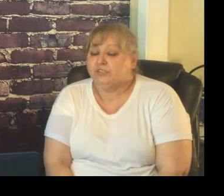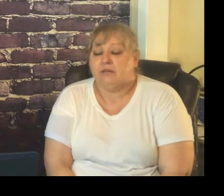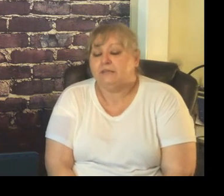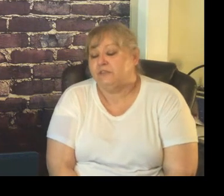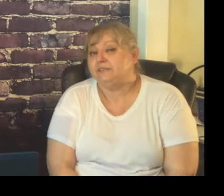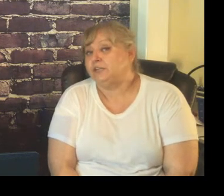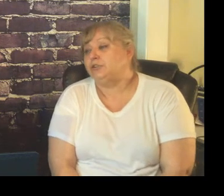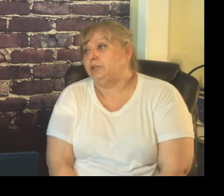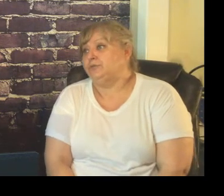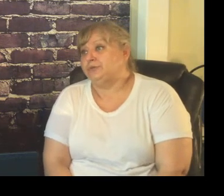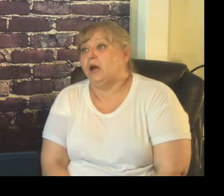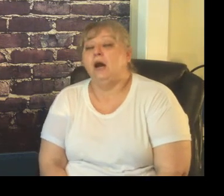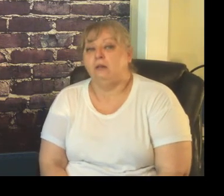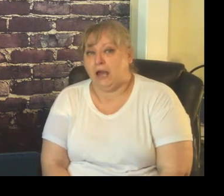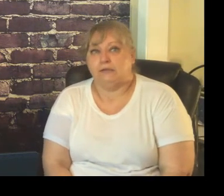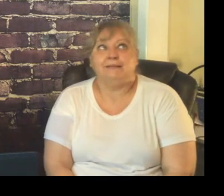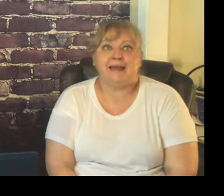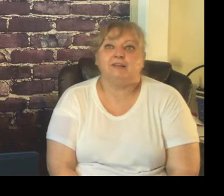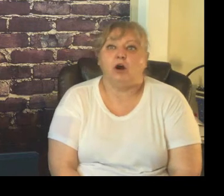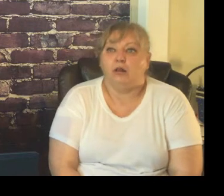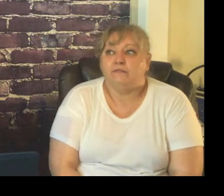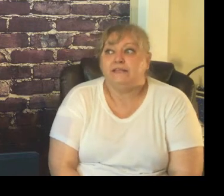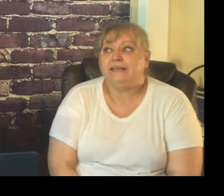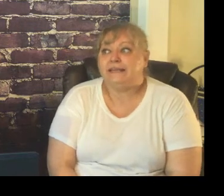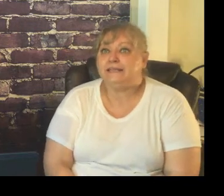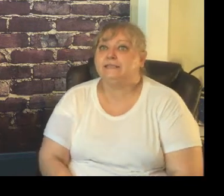is a lot of things that you can use a lot not all of it it's